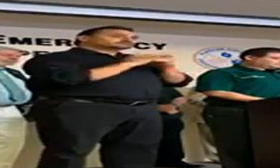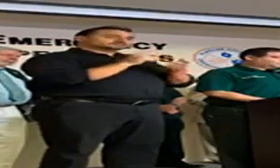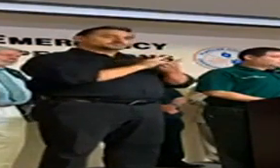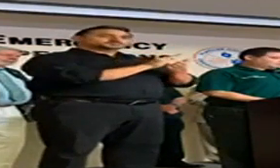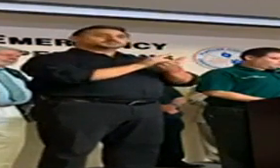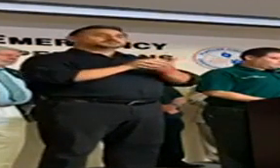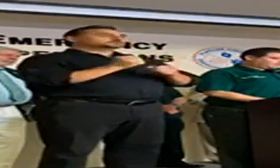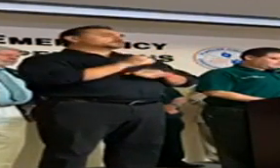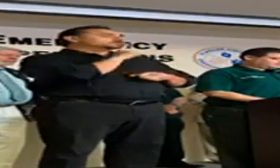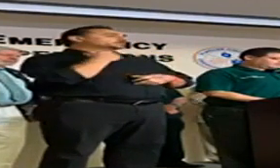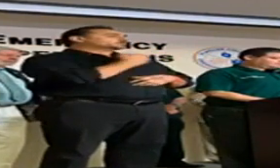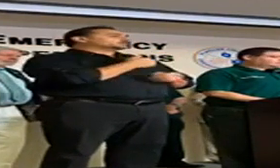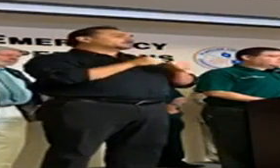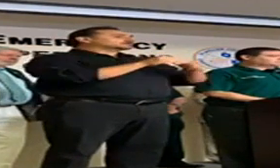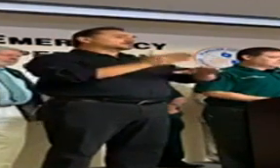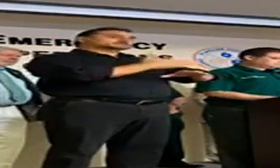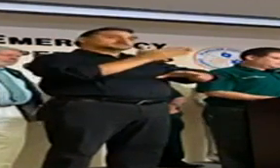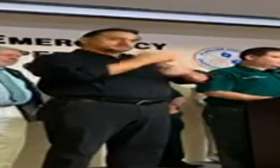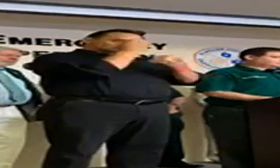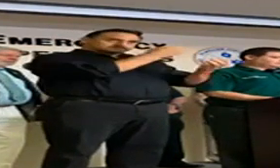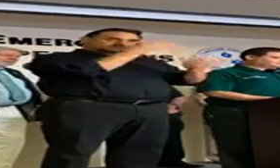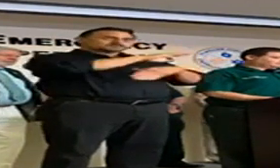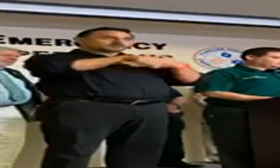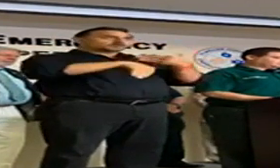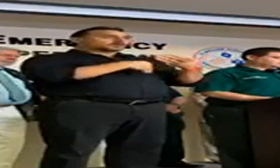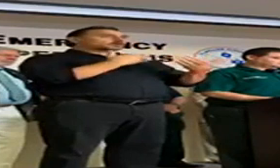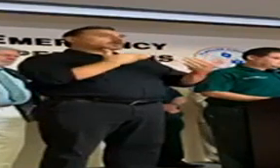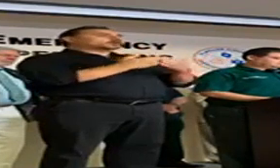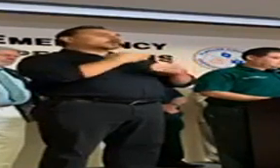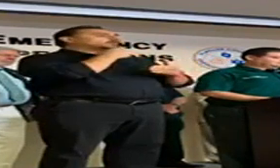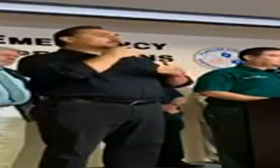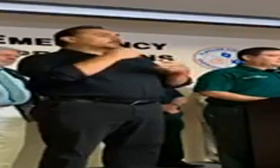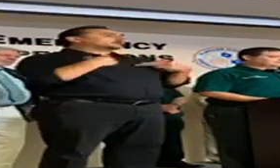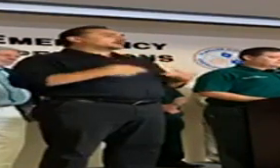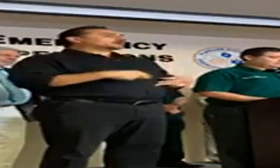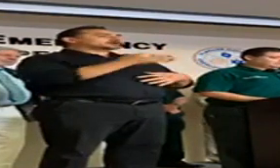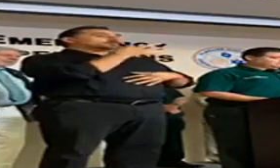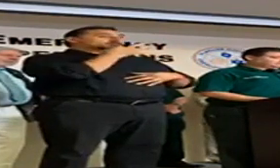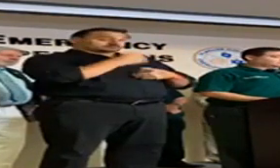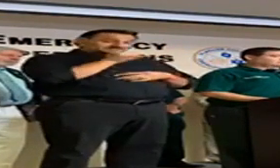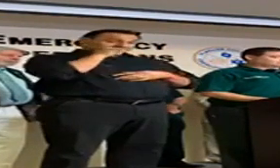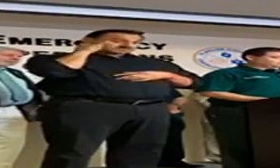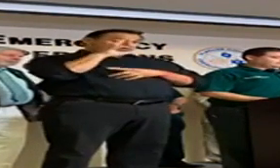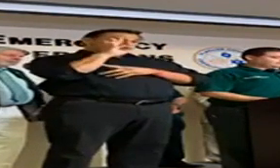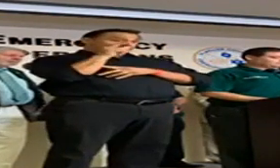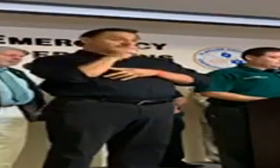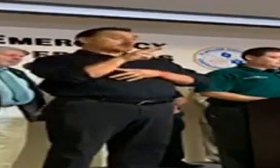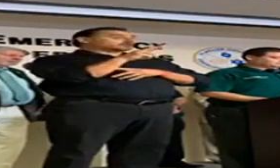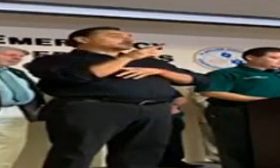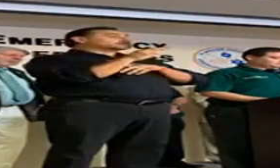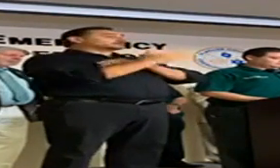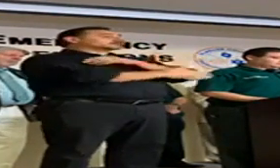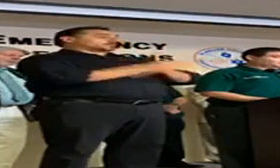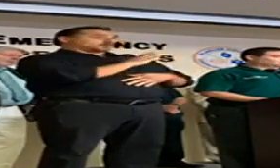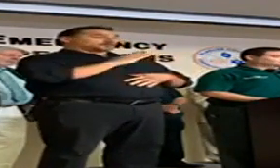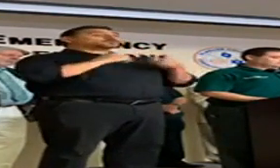to ensure that we remain up to date with the latest guidance from public health experts. And yesterday, the Flagler County Board of County Commissioners